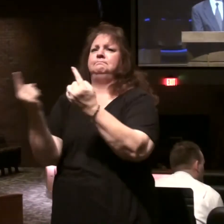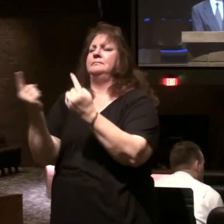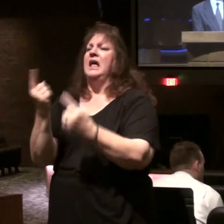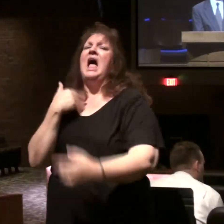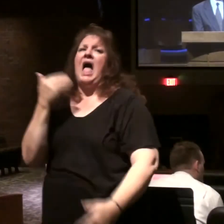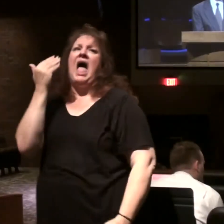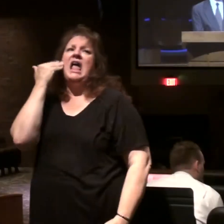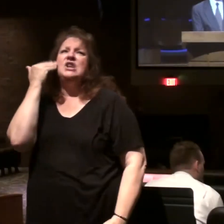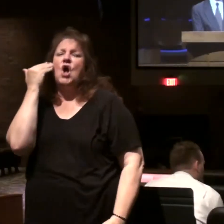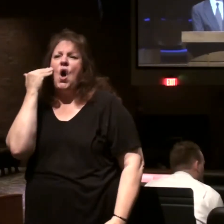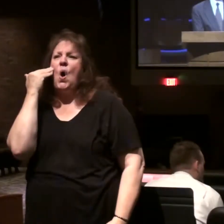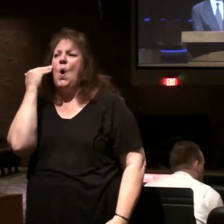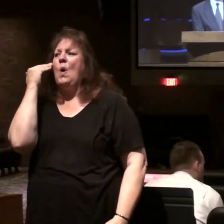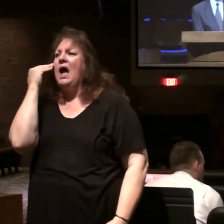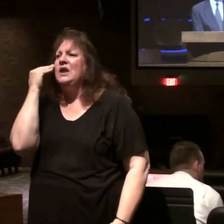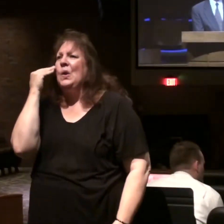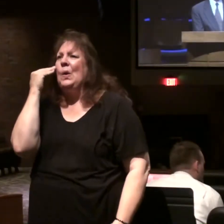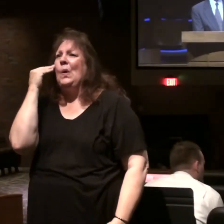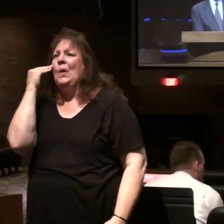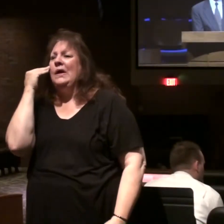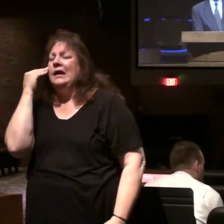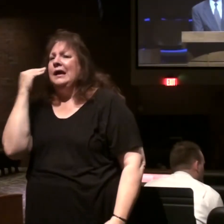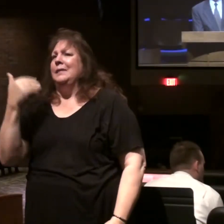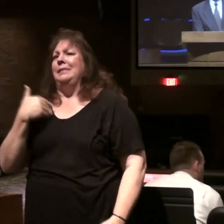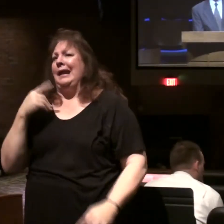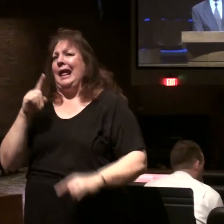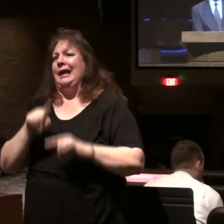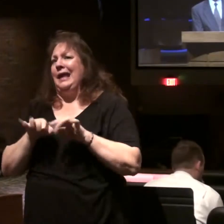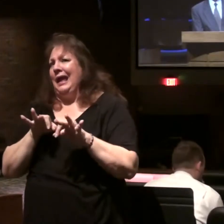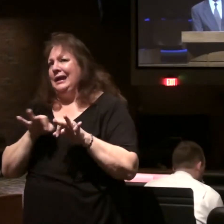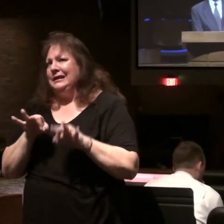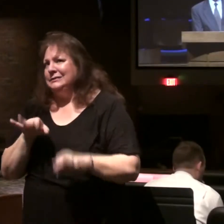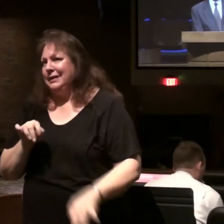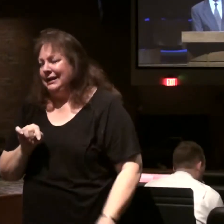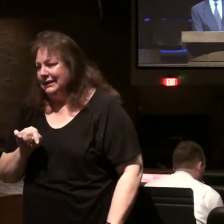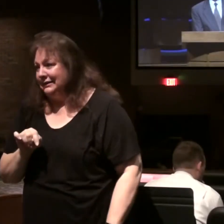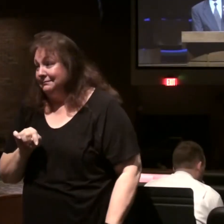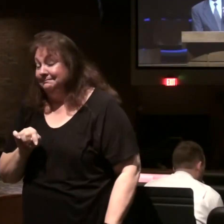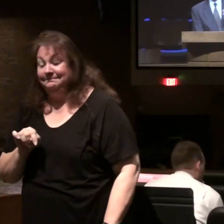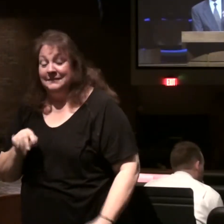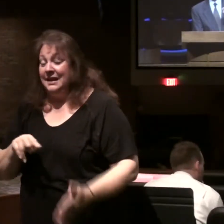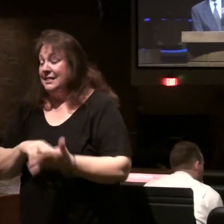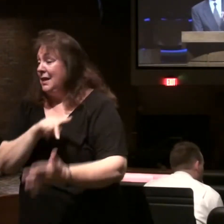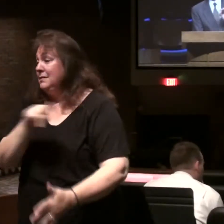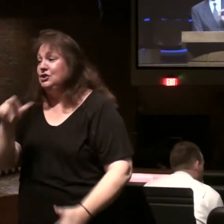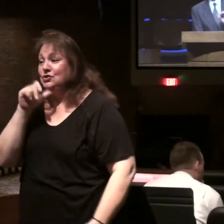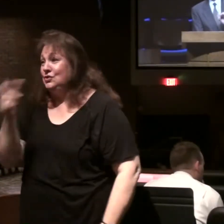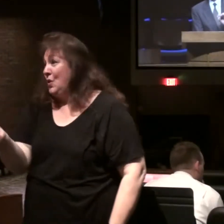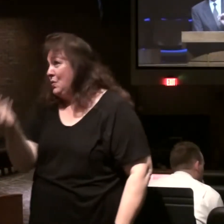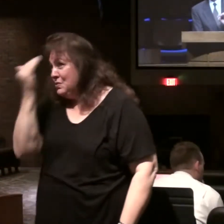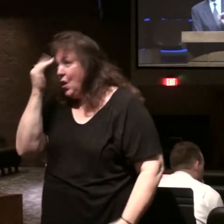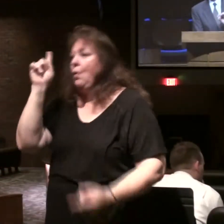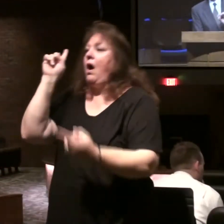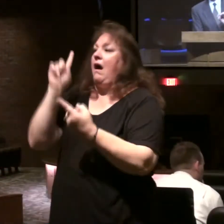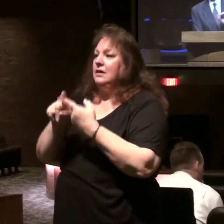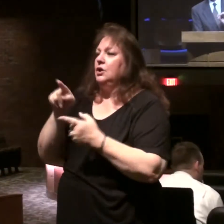oh I know but I can't explain it he said you really don't know until you can explain it